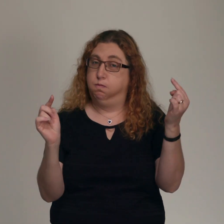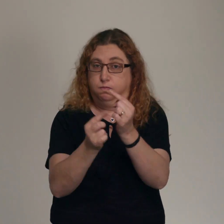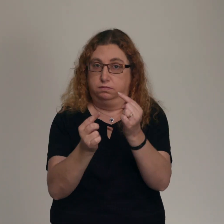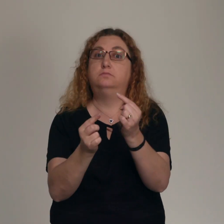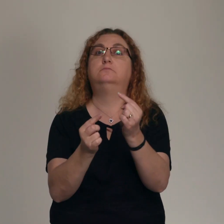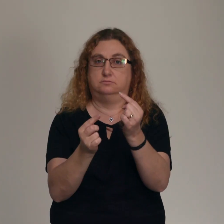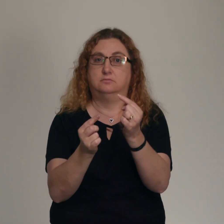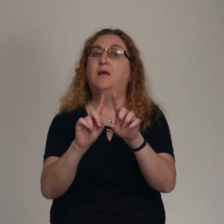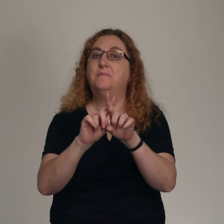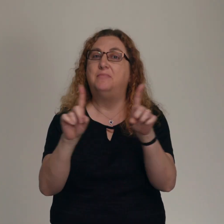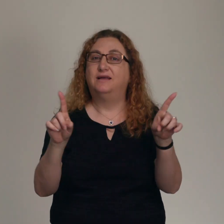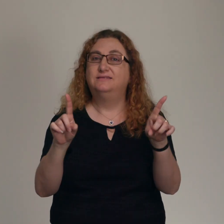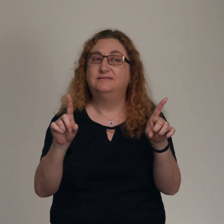But it'll be worse if we don't deal with it.